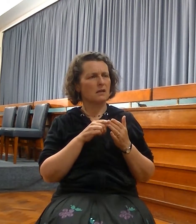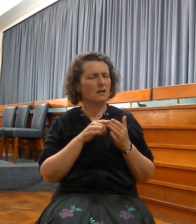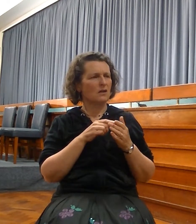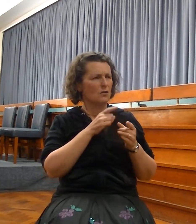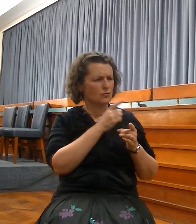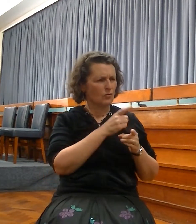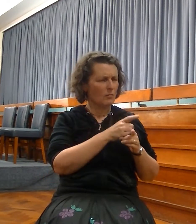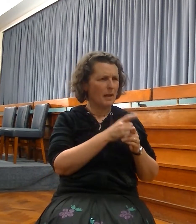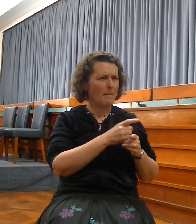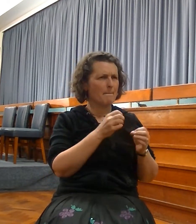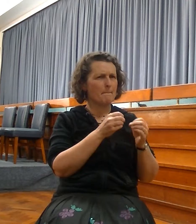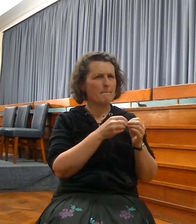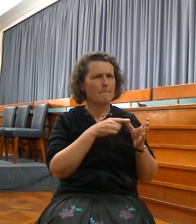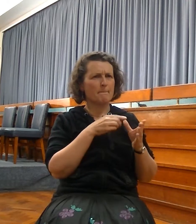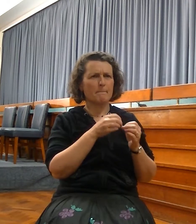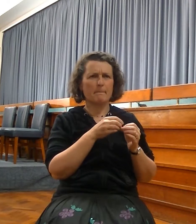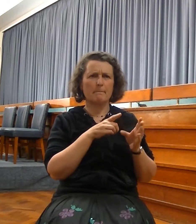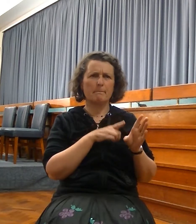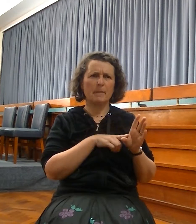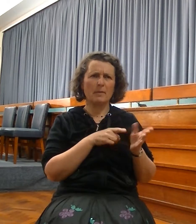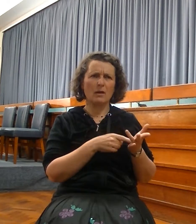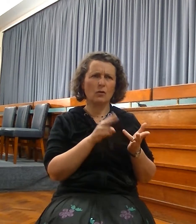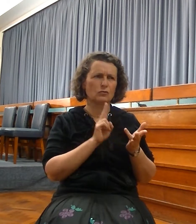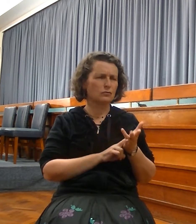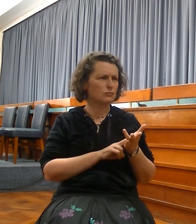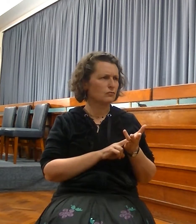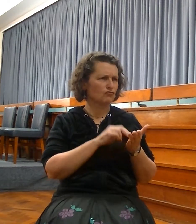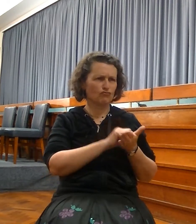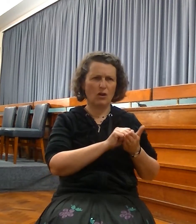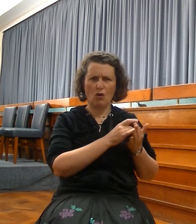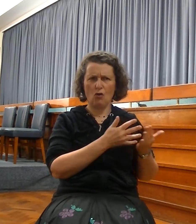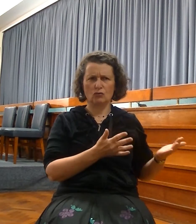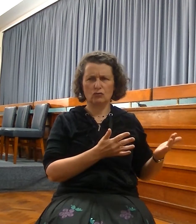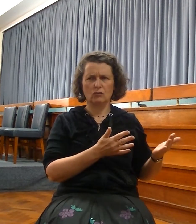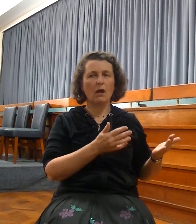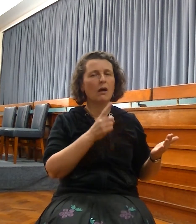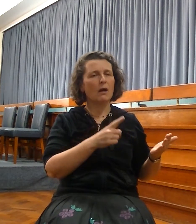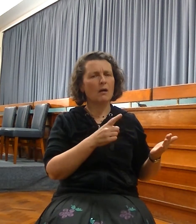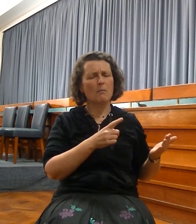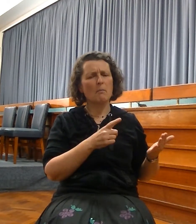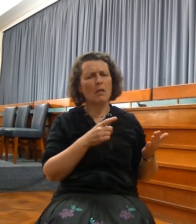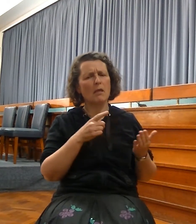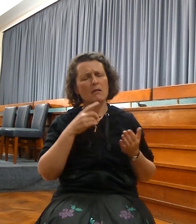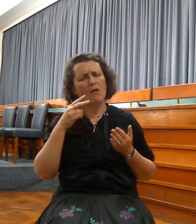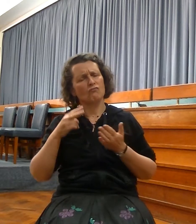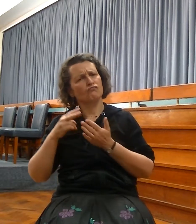of Babylon? When it comes to the book of Revelation, you discover the significance that Babylon